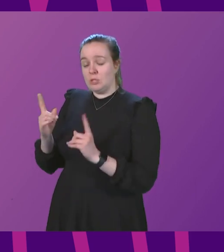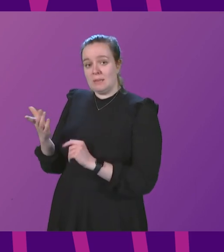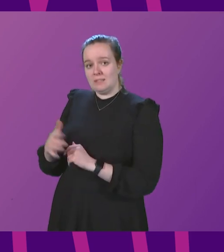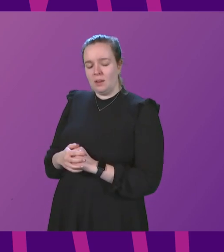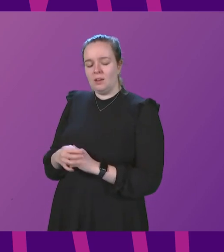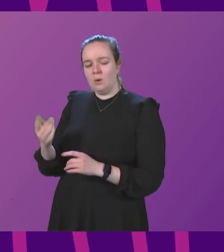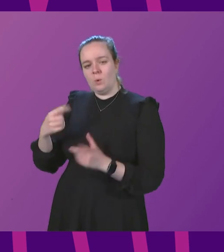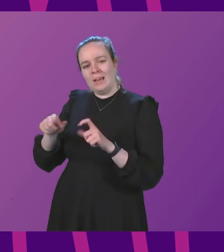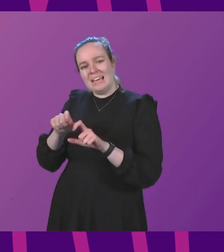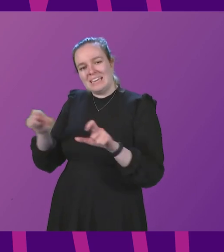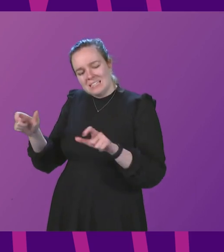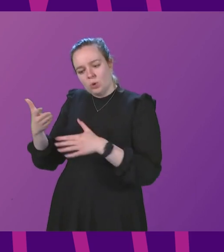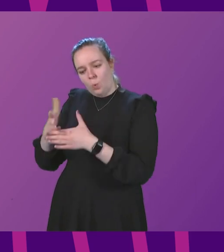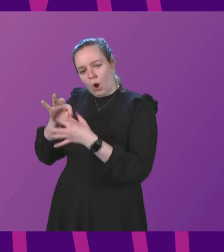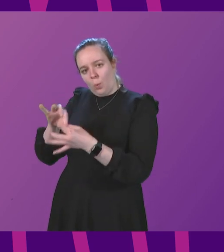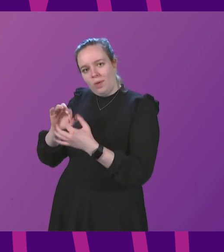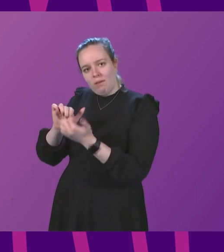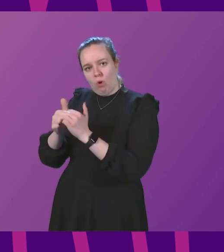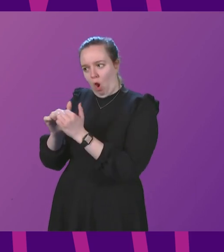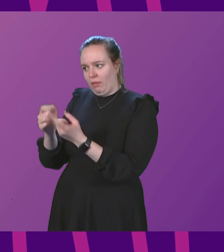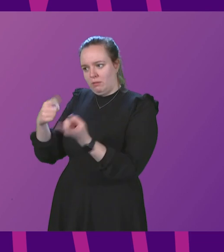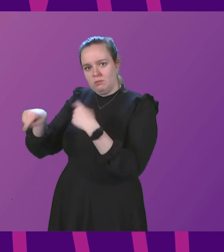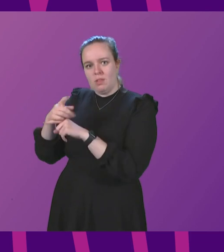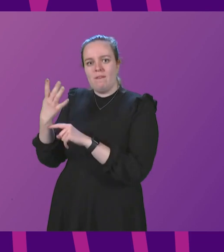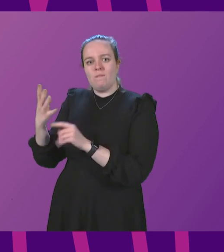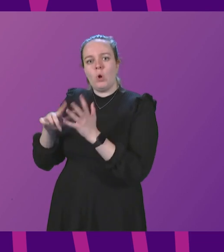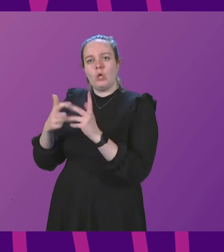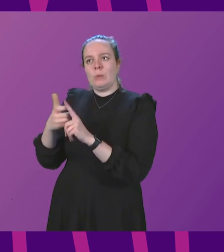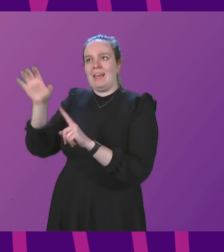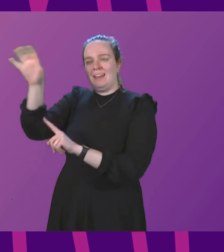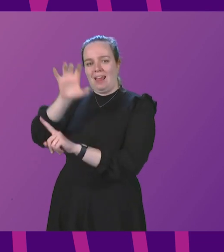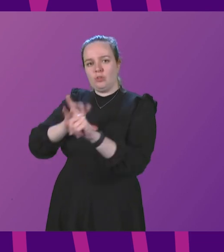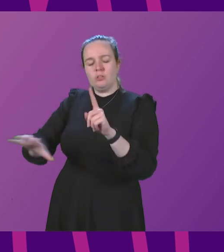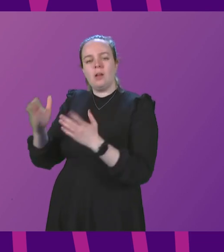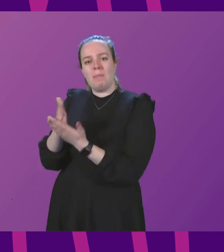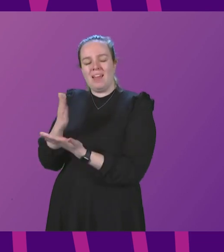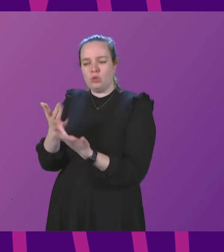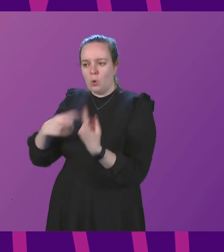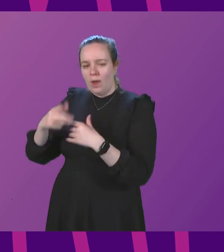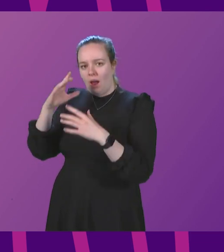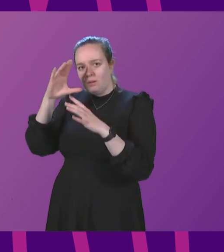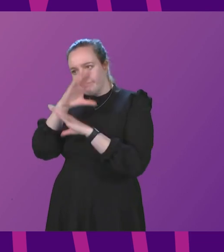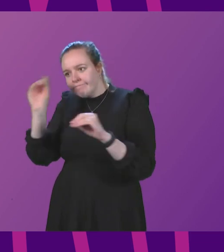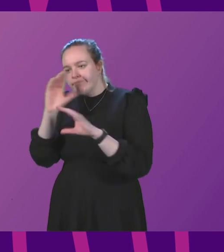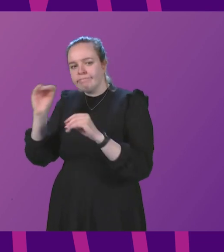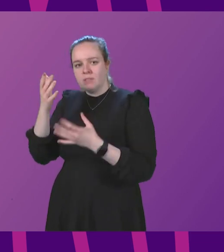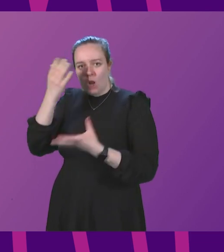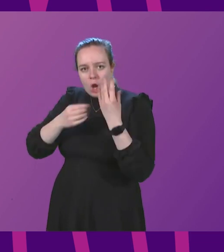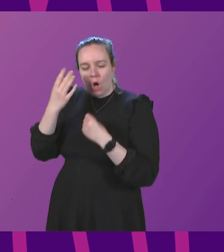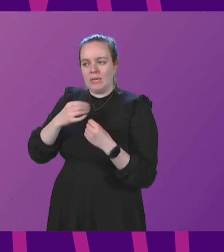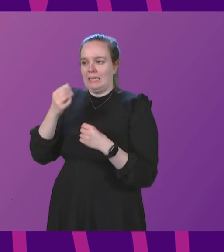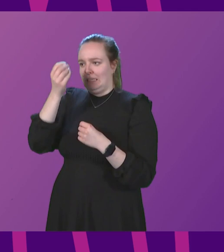well we continue to work with colleagues across all four UK nations to make sure we are sharing learning and intelligence